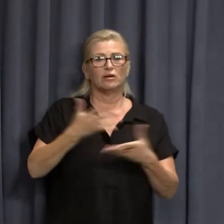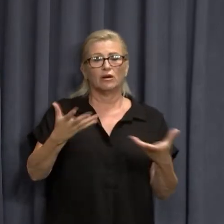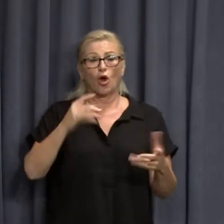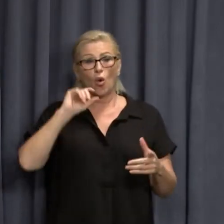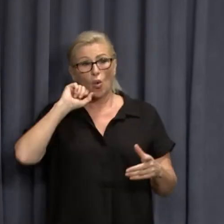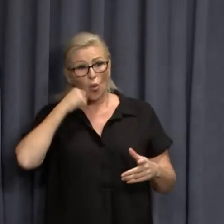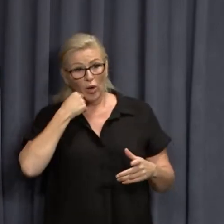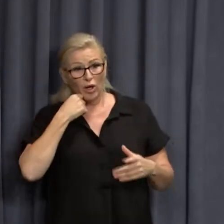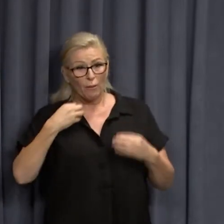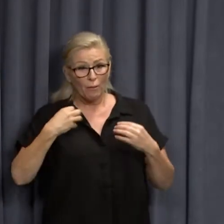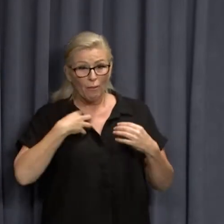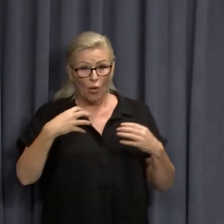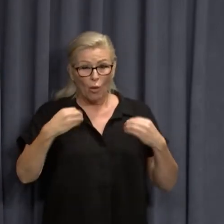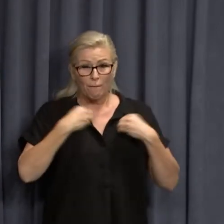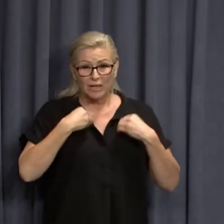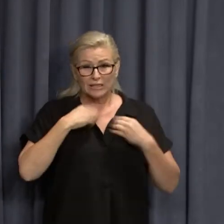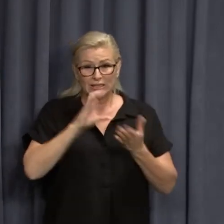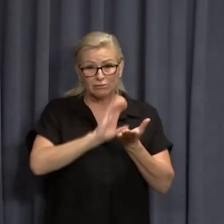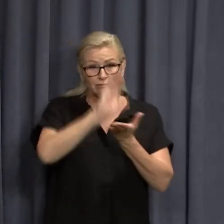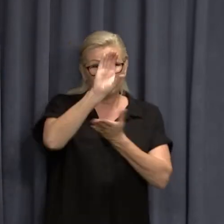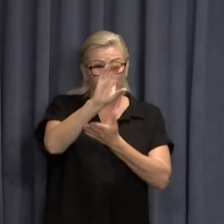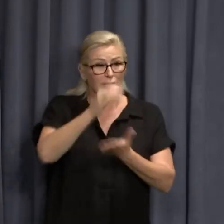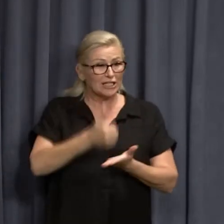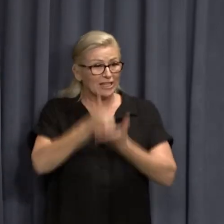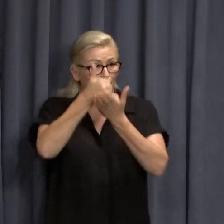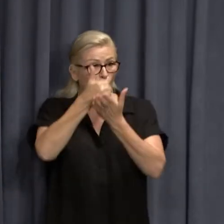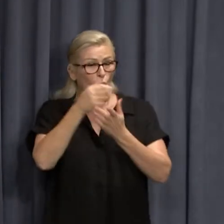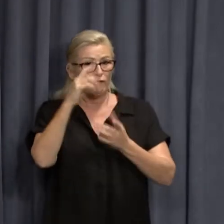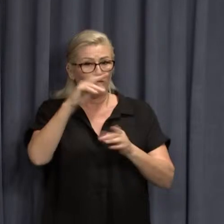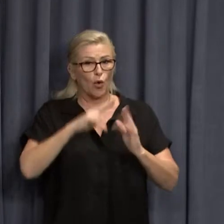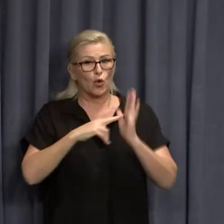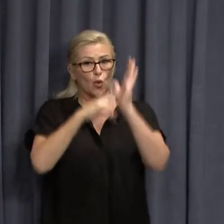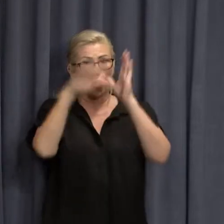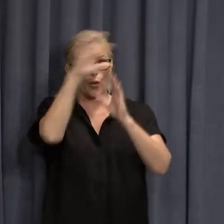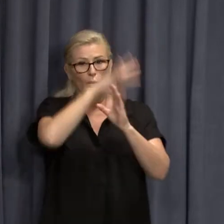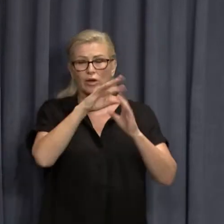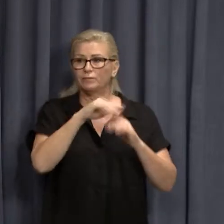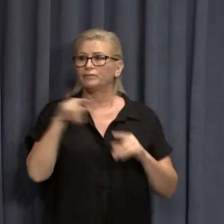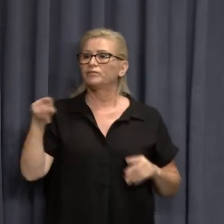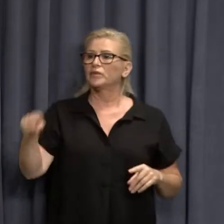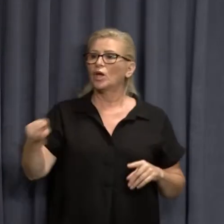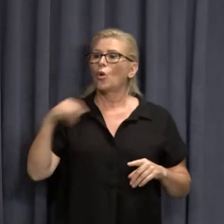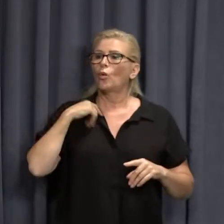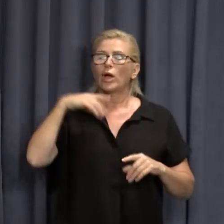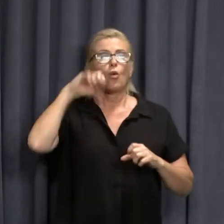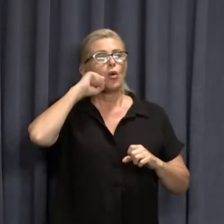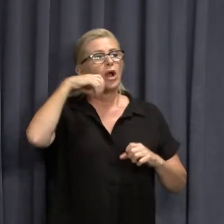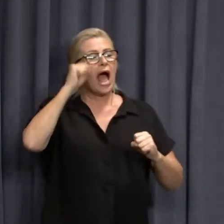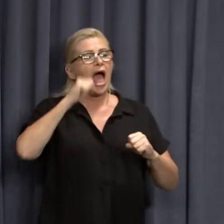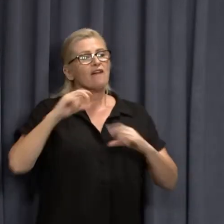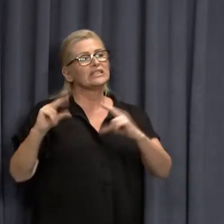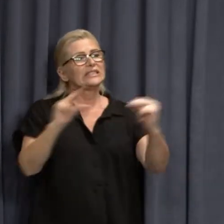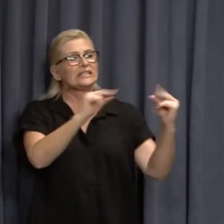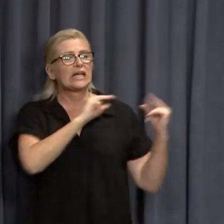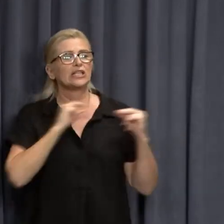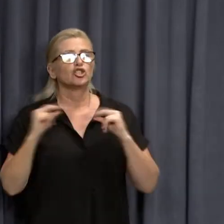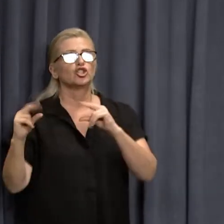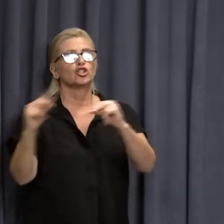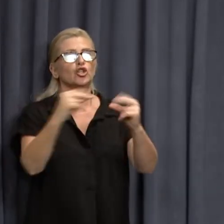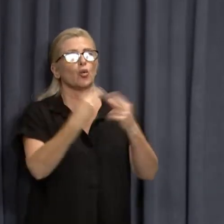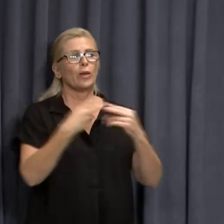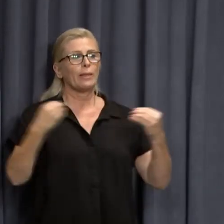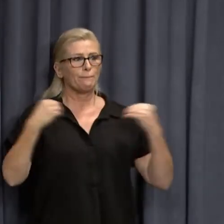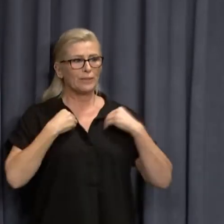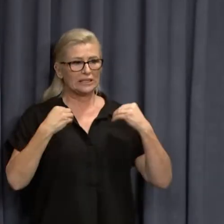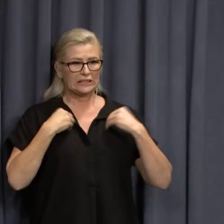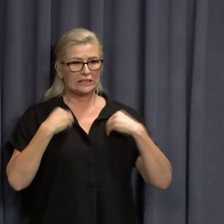of business grants available? We're going to hold some round tables with some industry sectors to look at what can be done